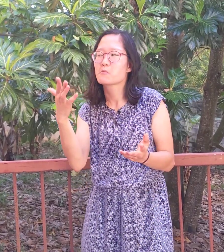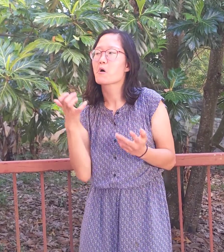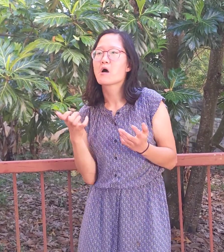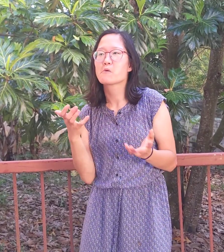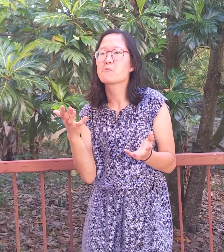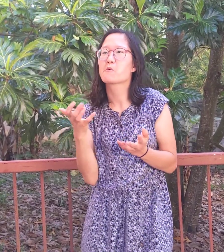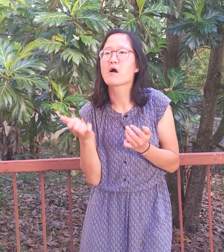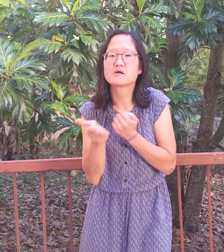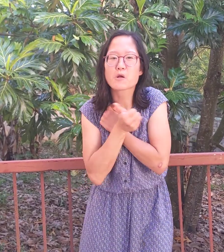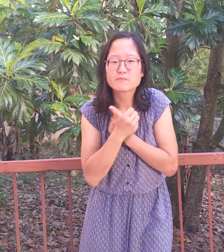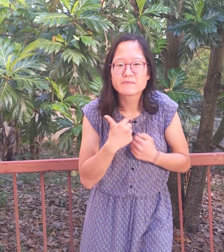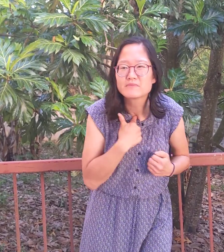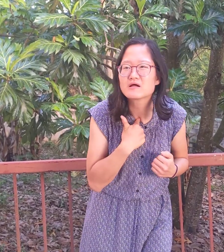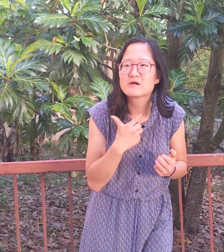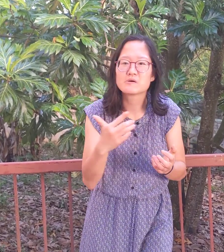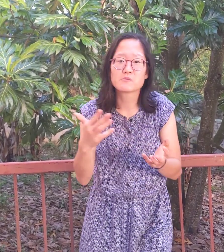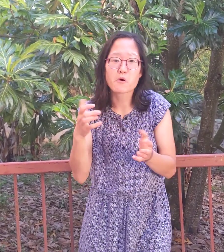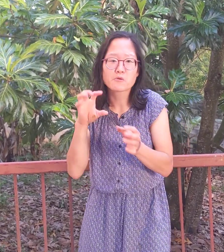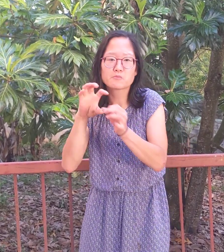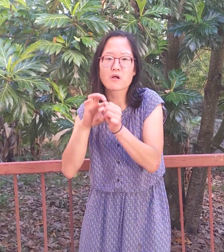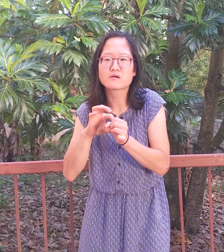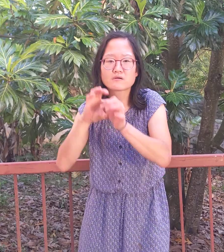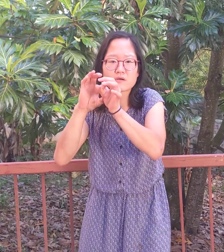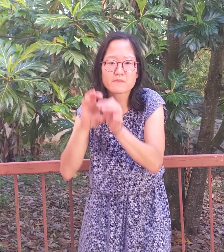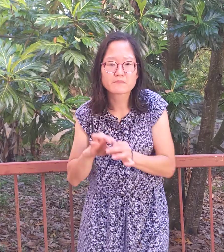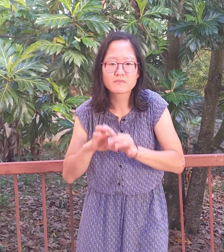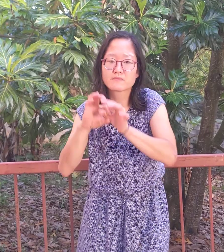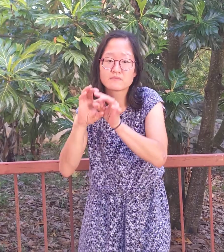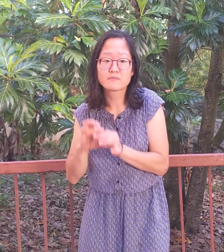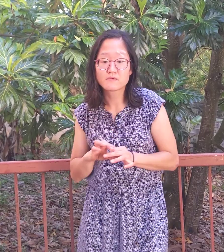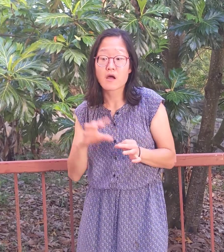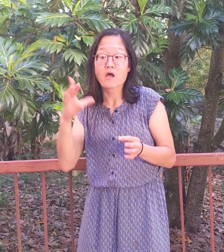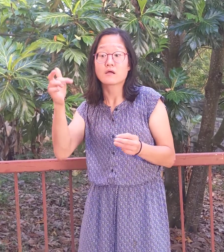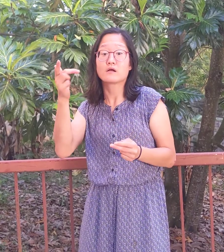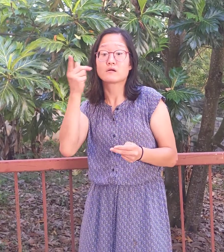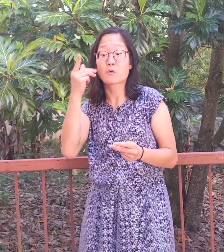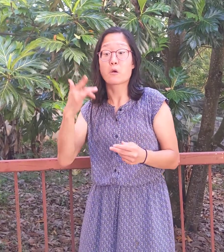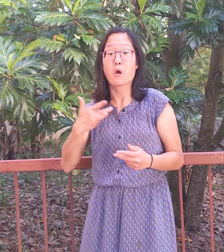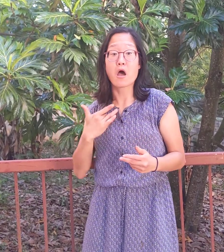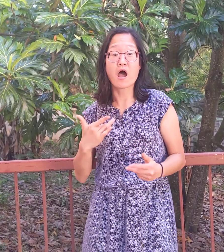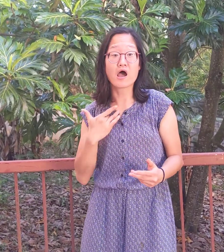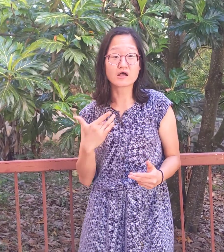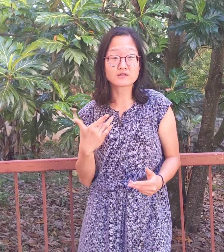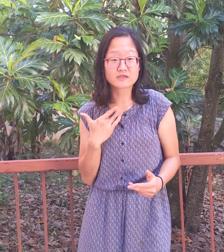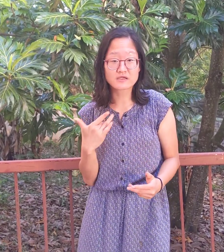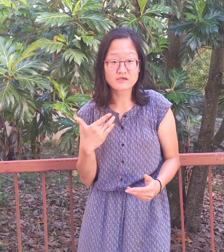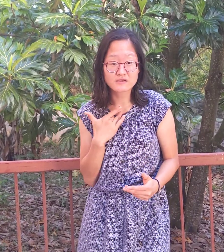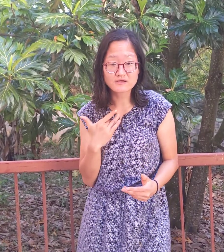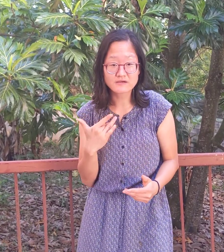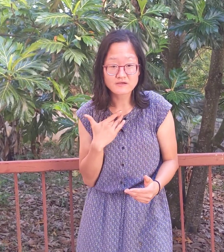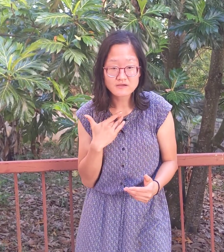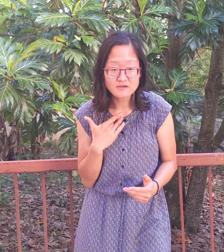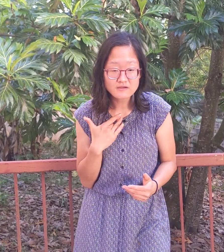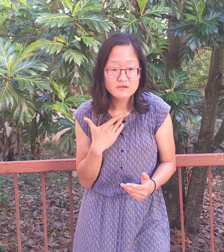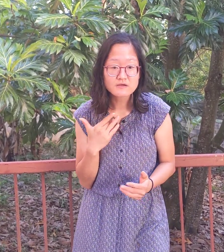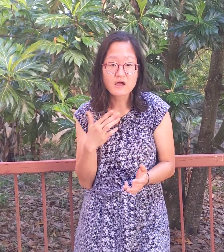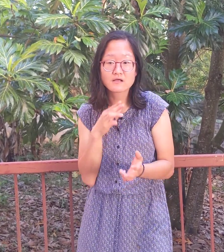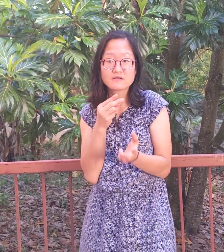forgive me, and He wants to love me and have a relationship with me and be